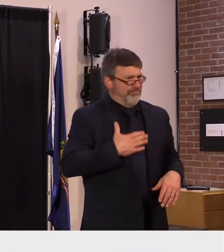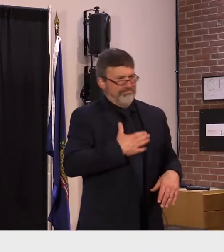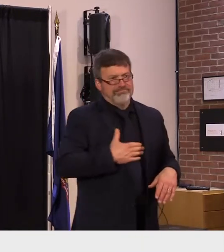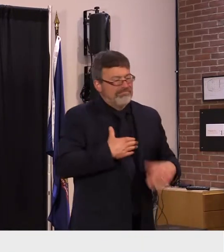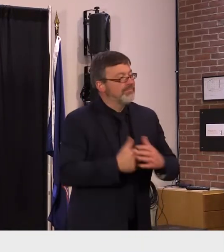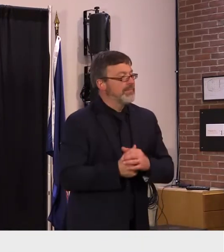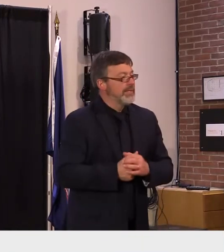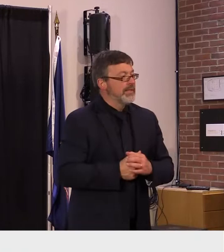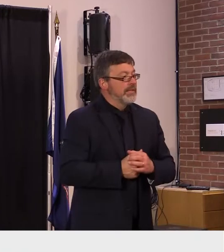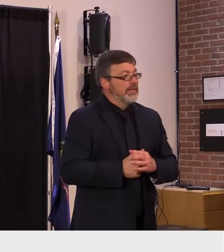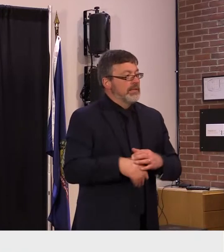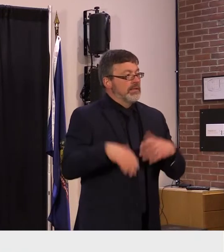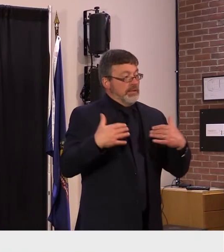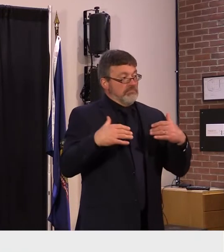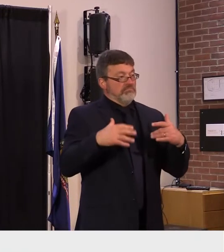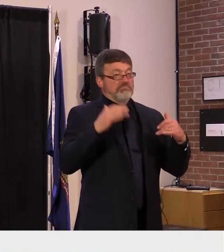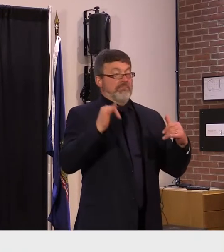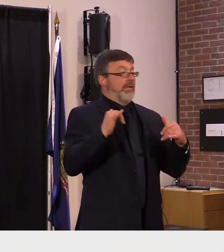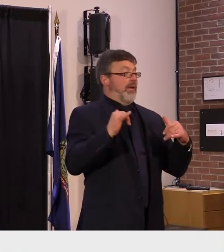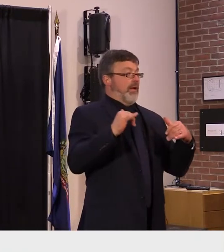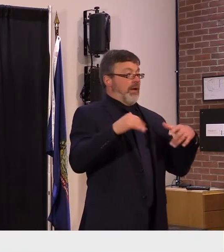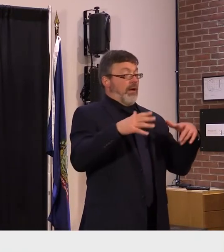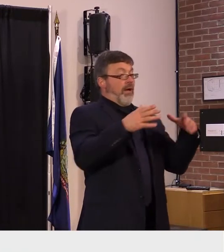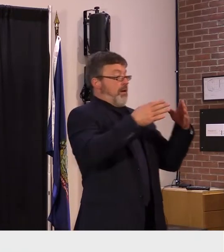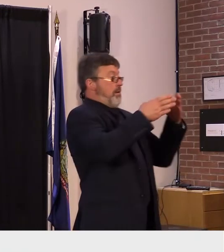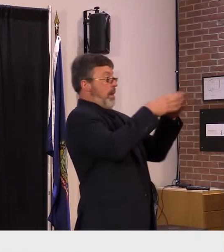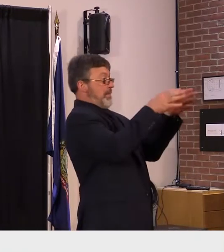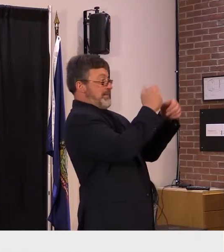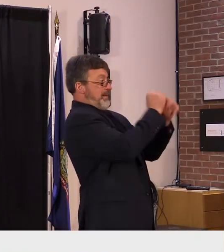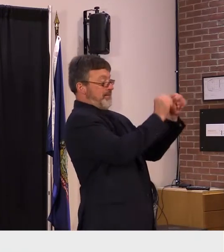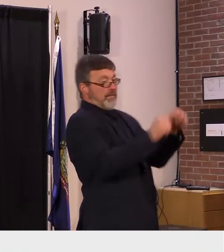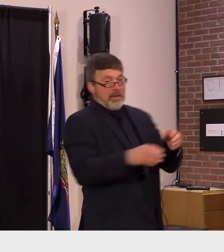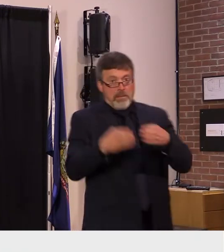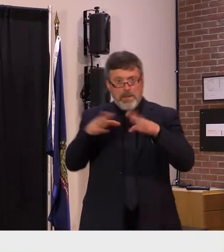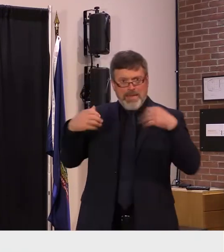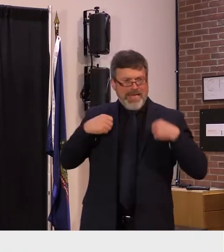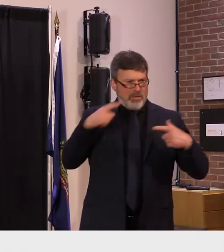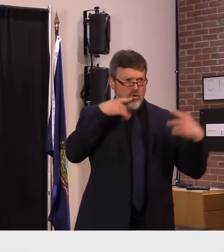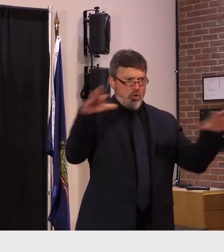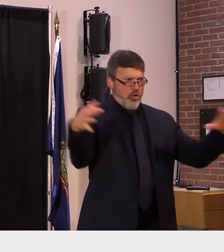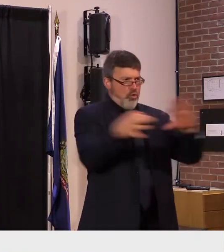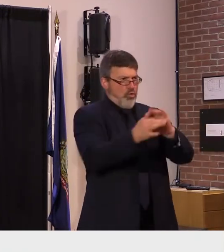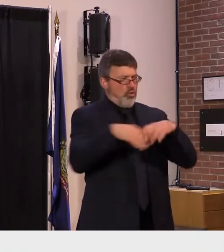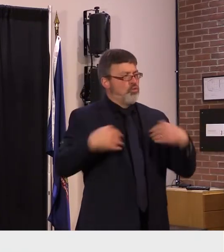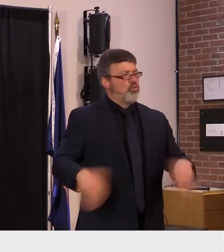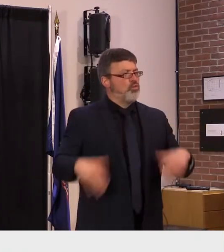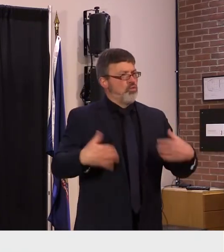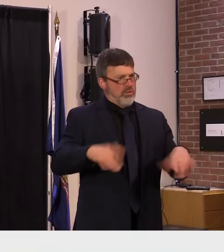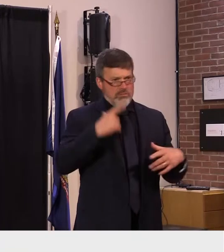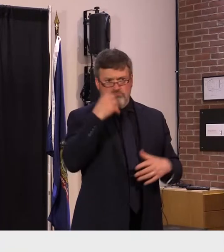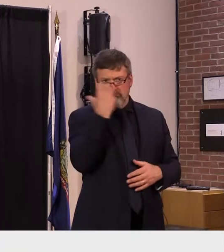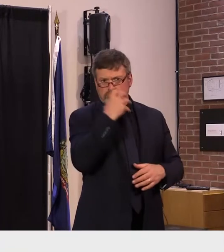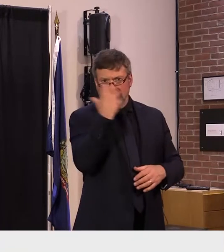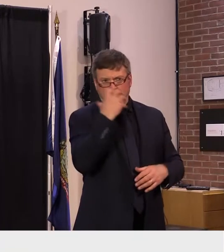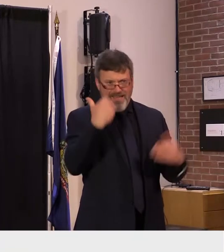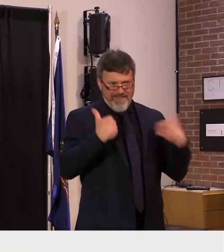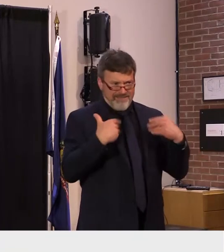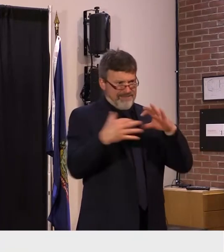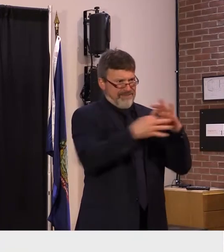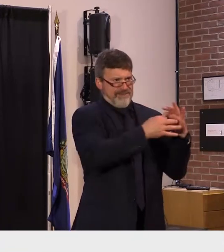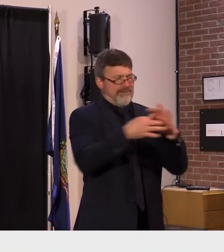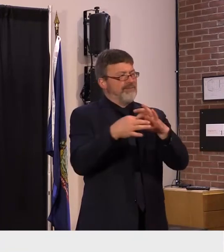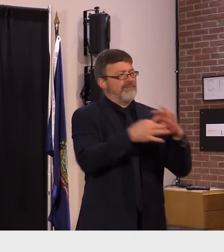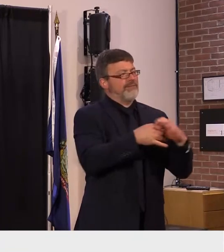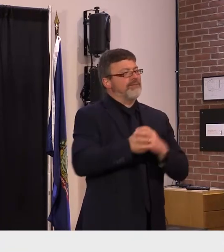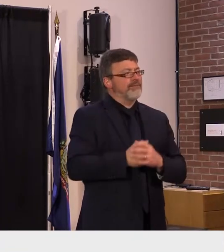public health and public safety are that was one of the great pieces of enlightenment i got when i entered my